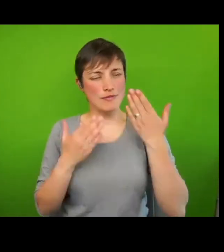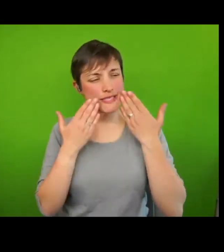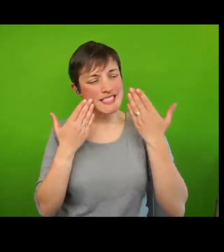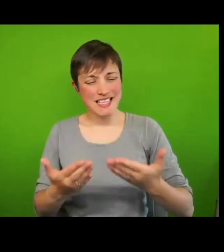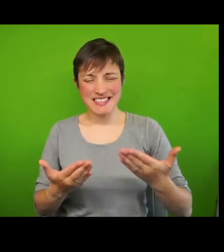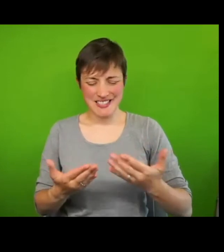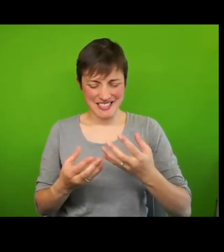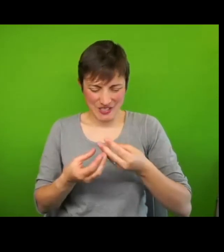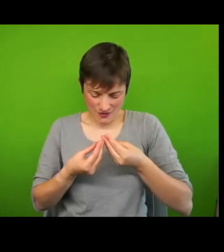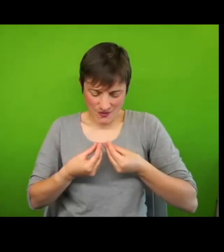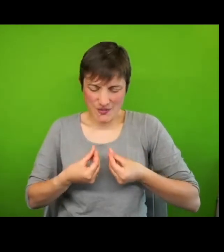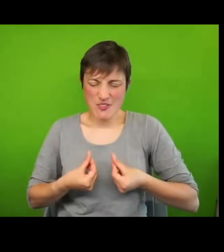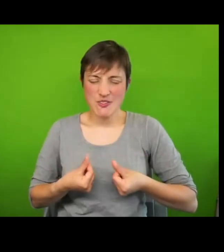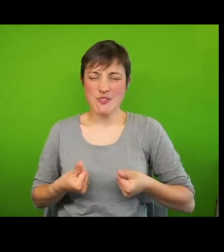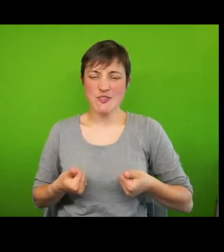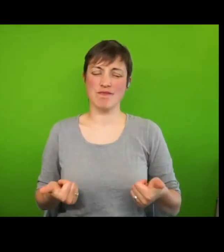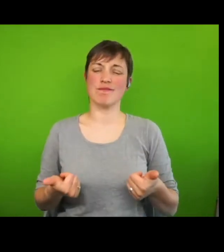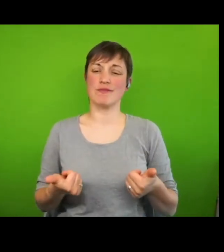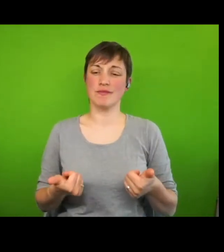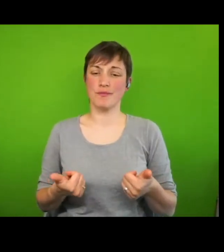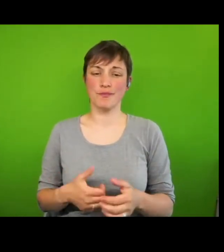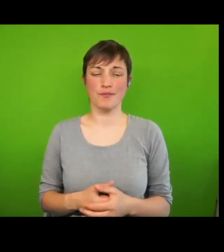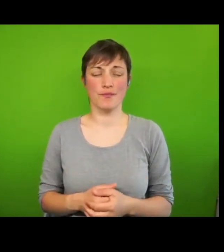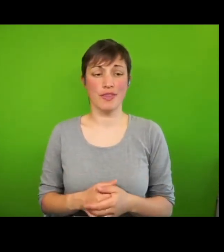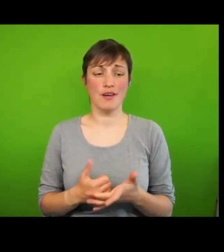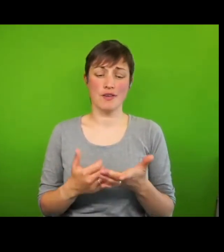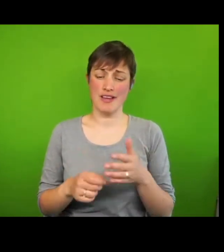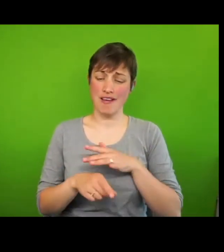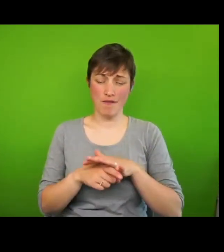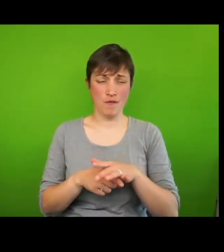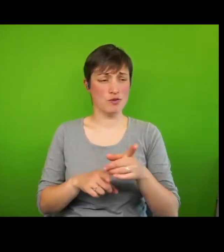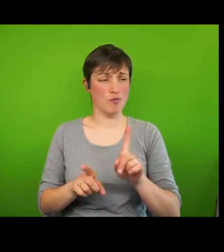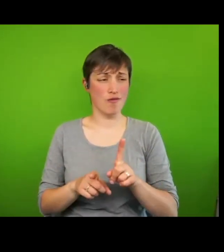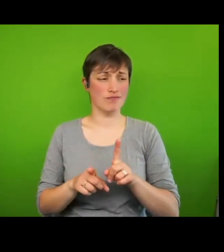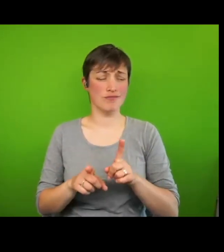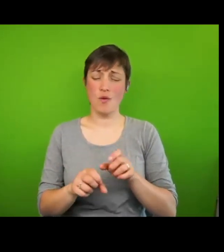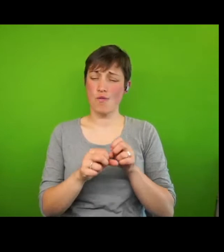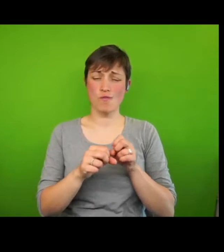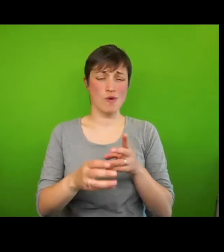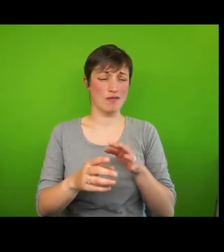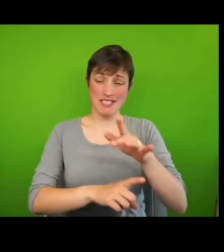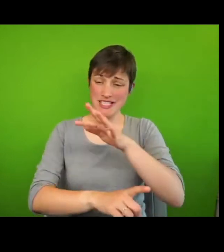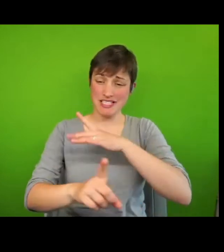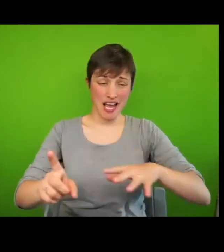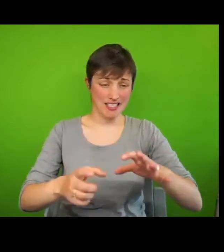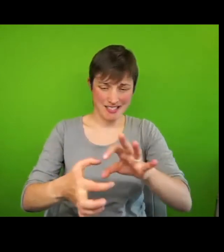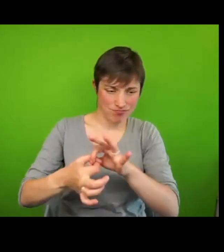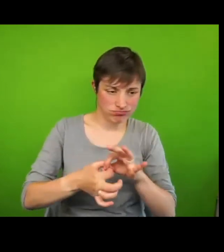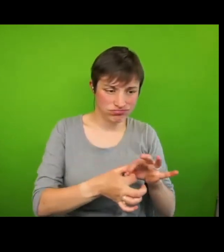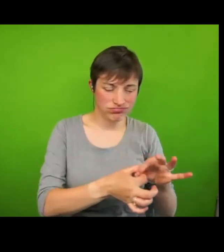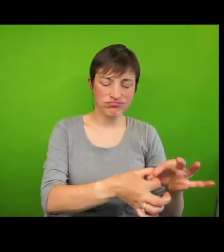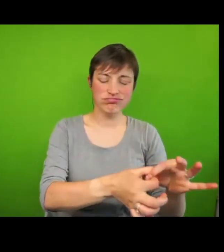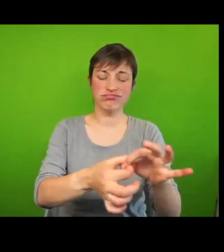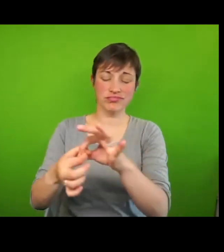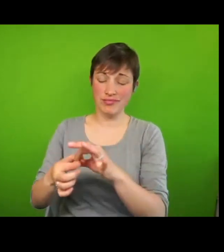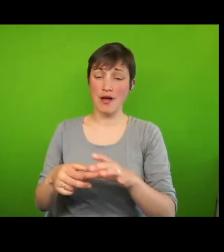which is experience interactions with the wider society and the way people in poverty are talked about and treated